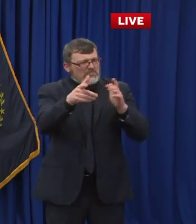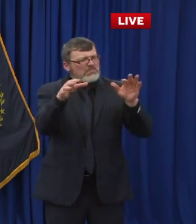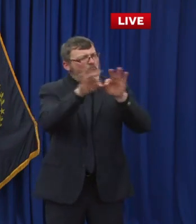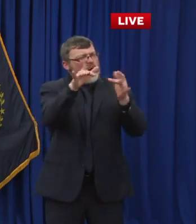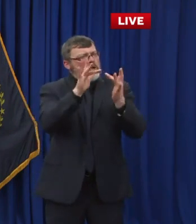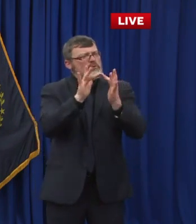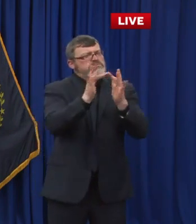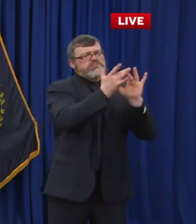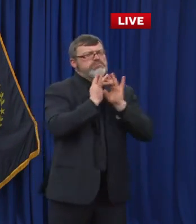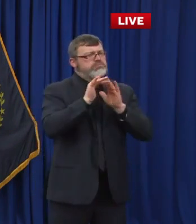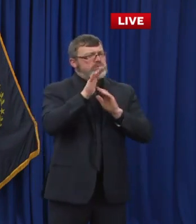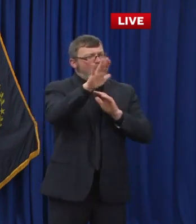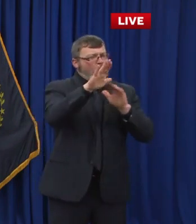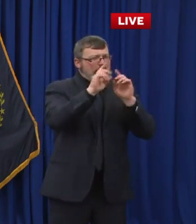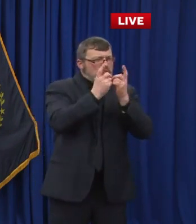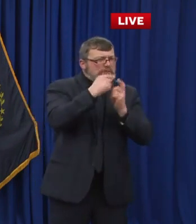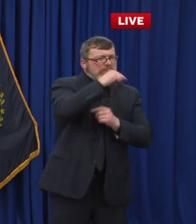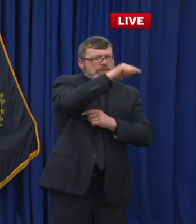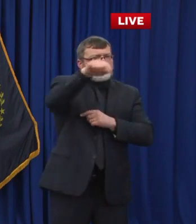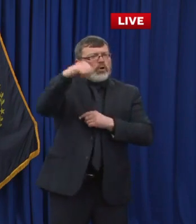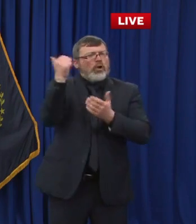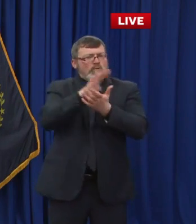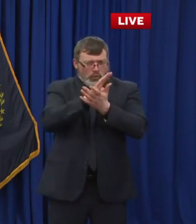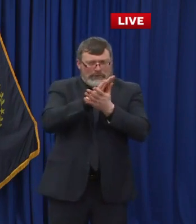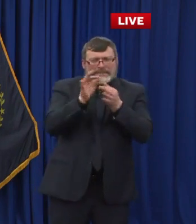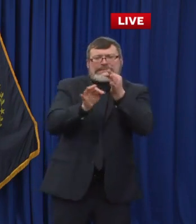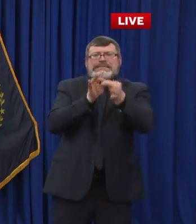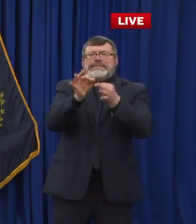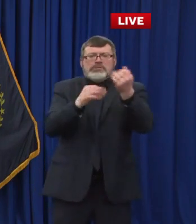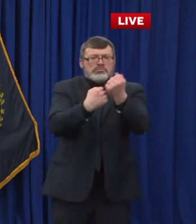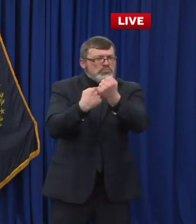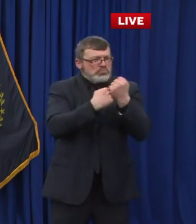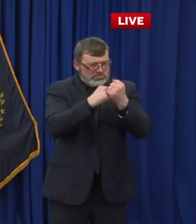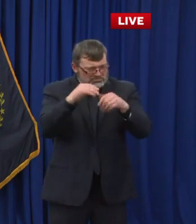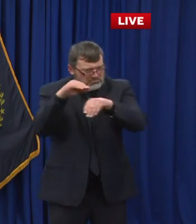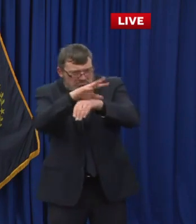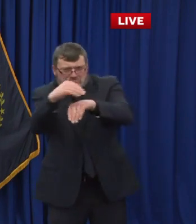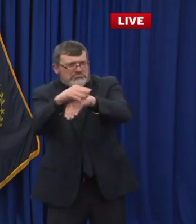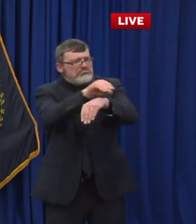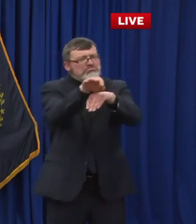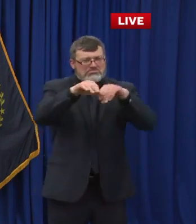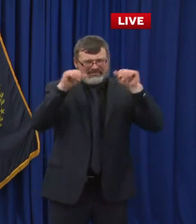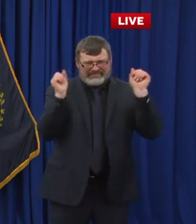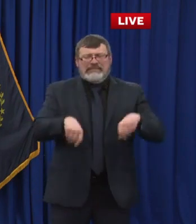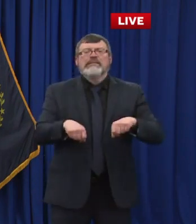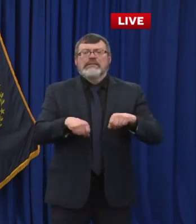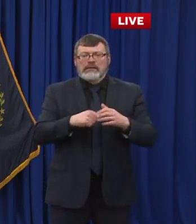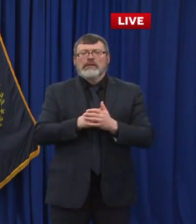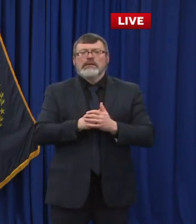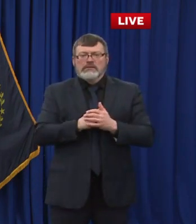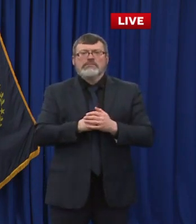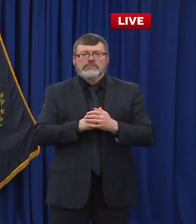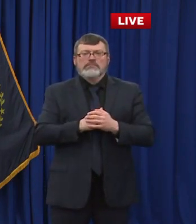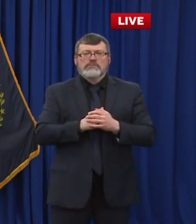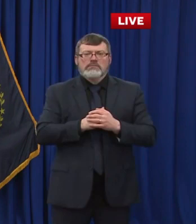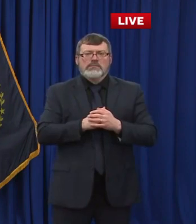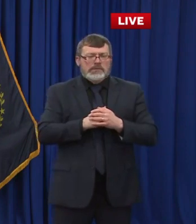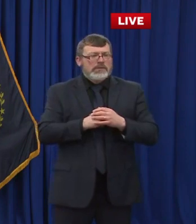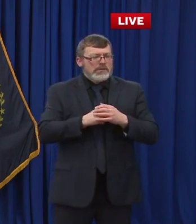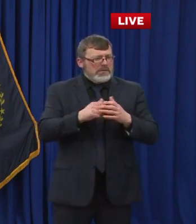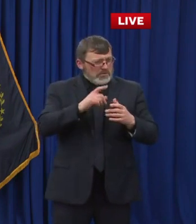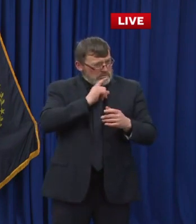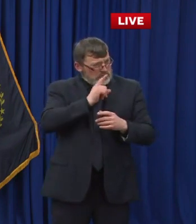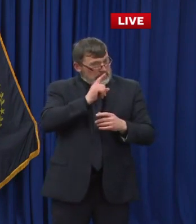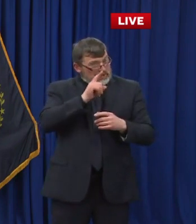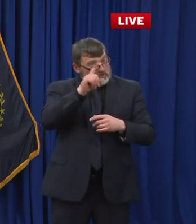schools about about two weeks or so to actually make it happen. So it can be a hybrid model. It doesn't have to be five days a week, but it has to be at least a